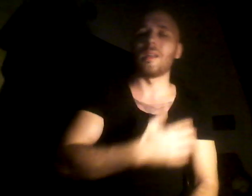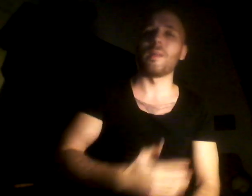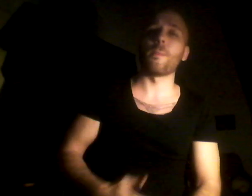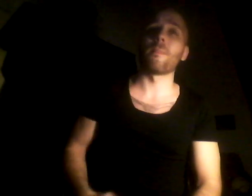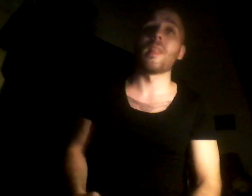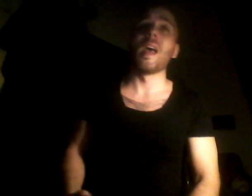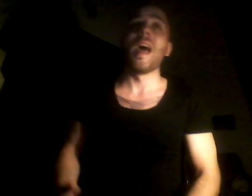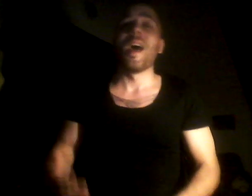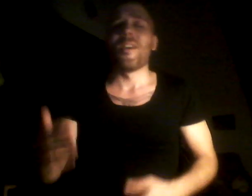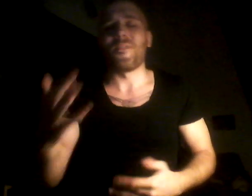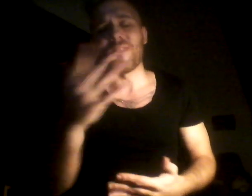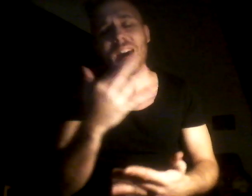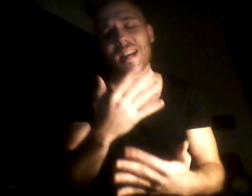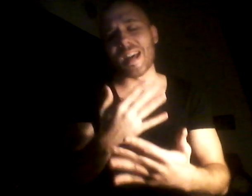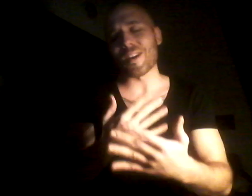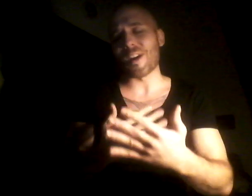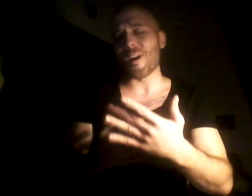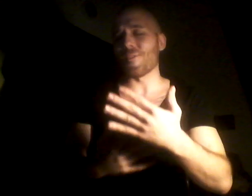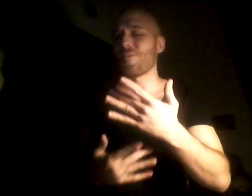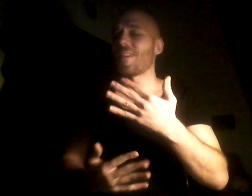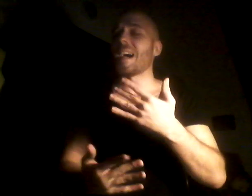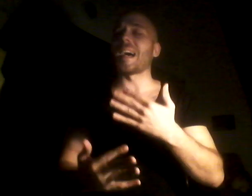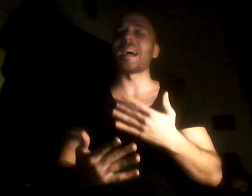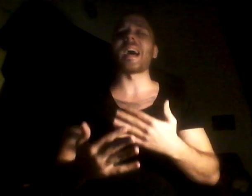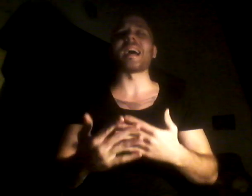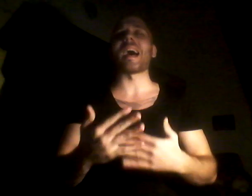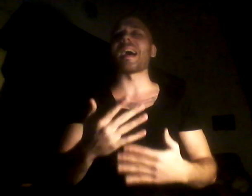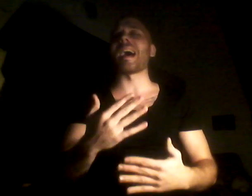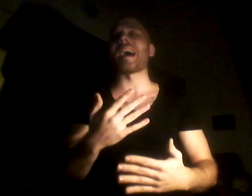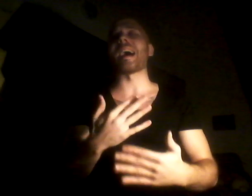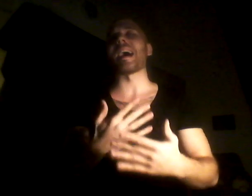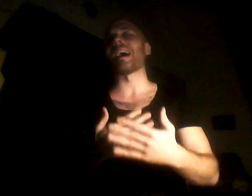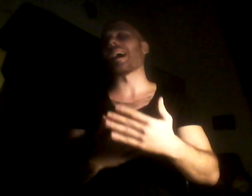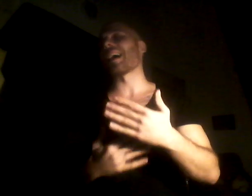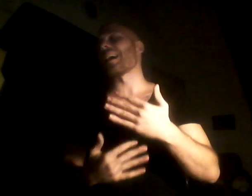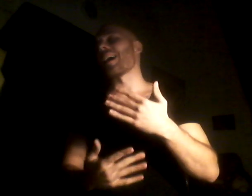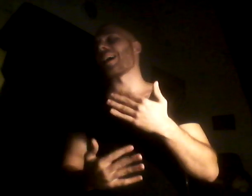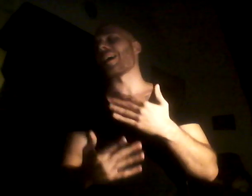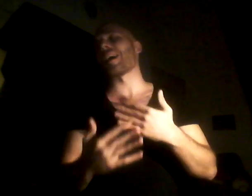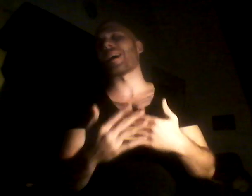It's fire on fire Oh